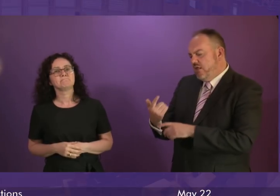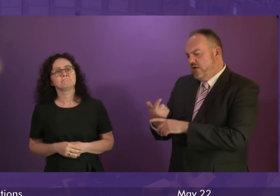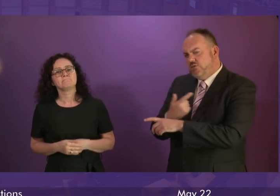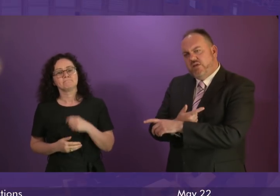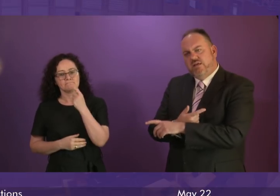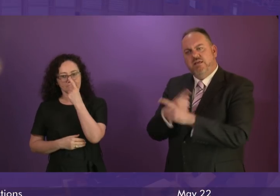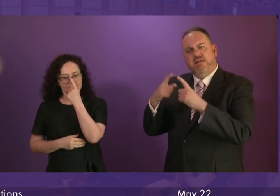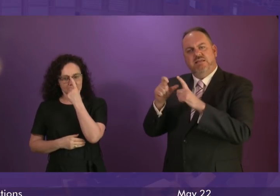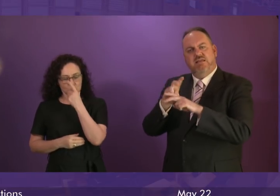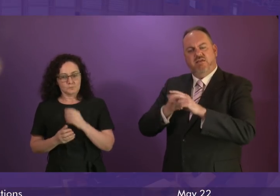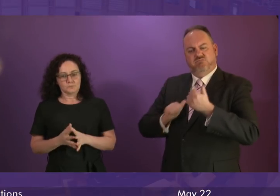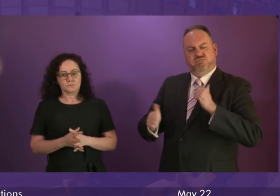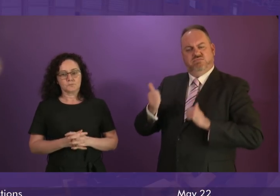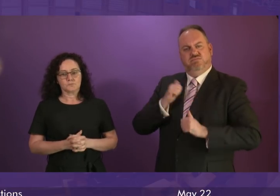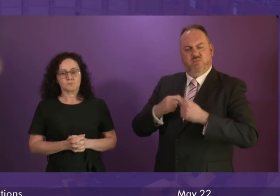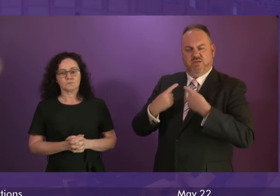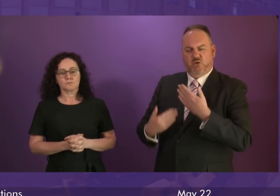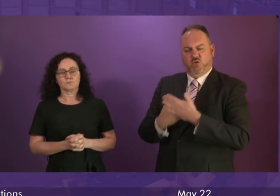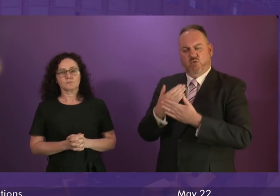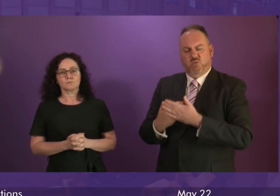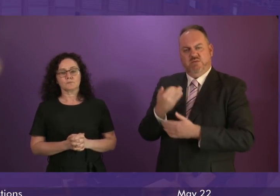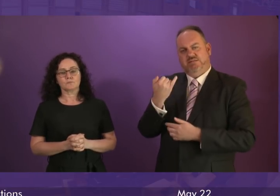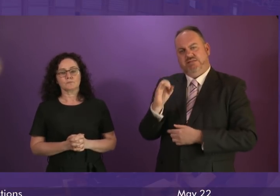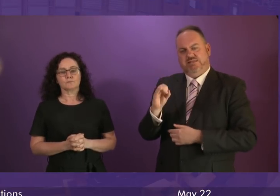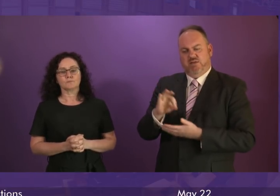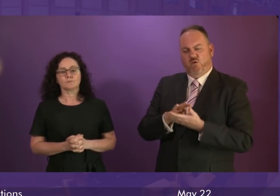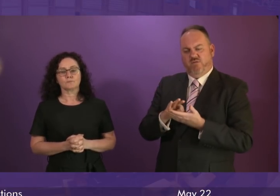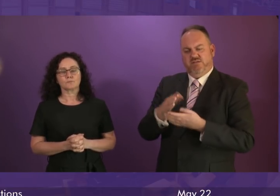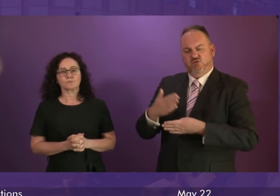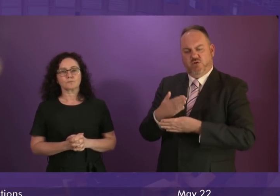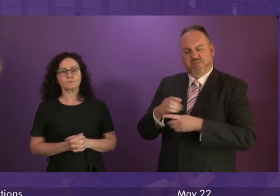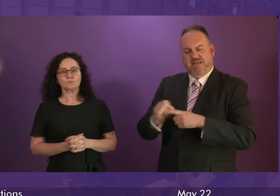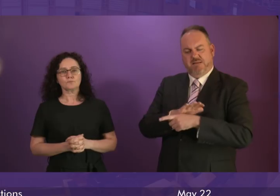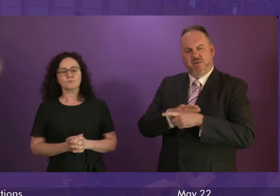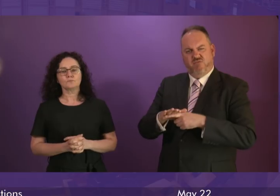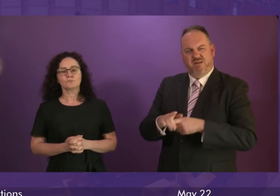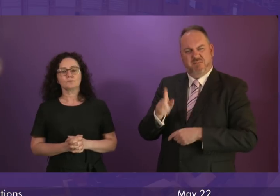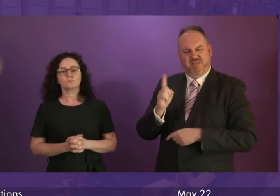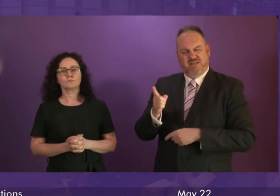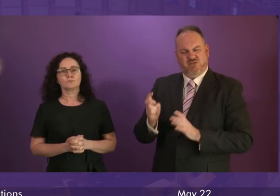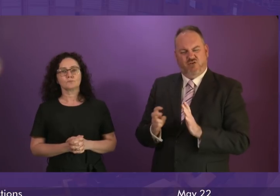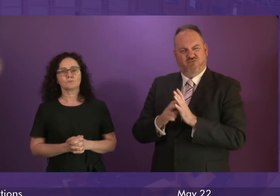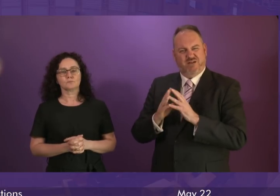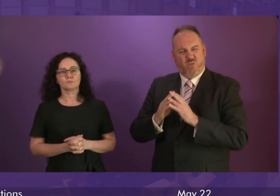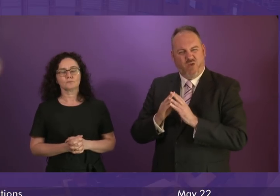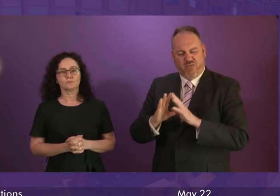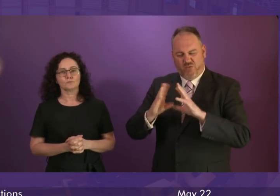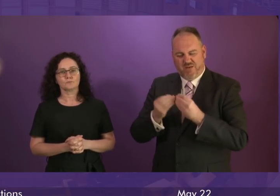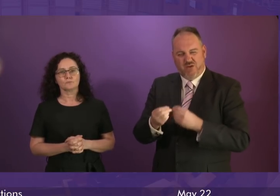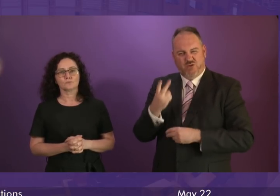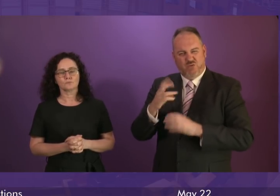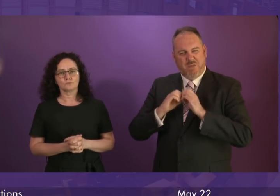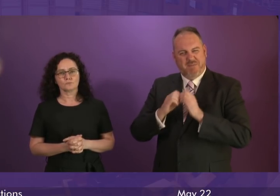boasted that they were creating 60 new office jobs in Edinburgh. But this is a renewable energy contract worth £2 billion,